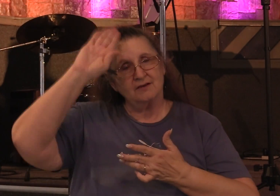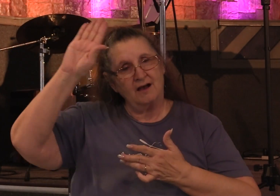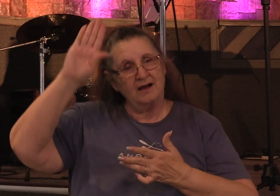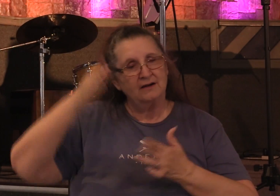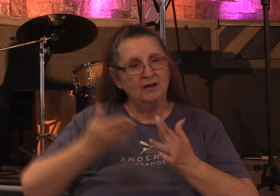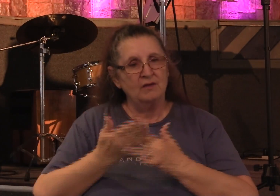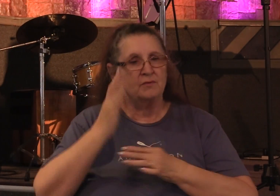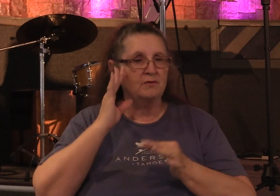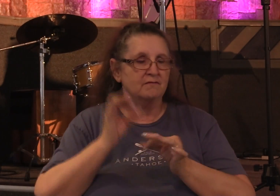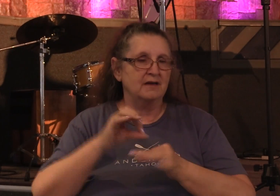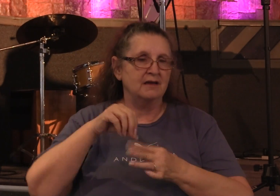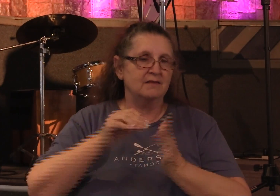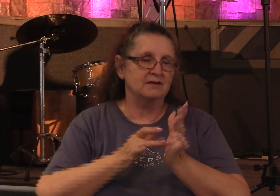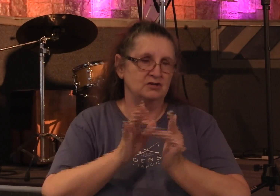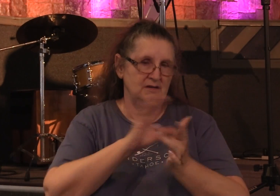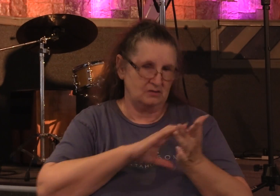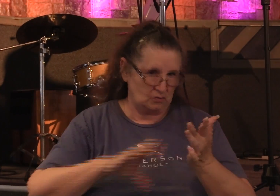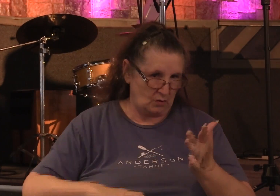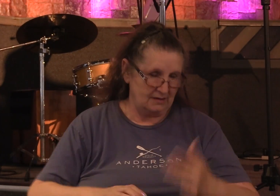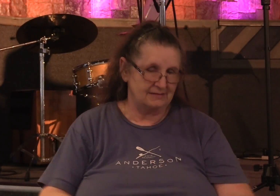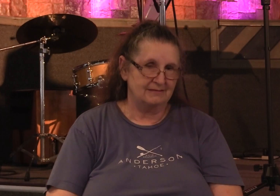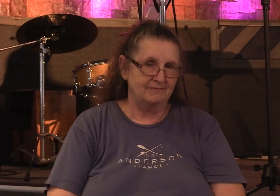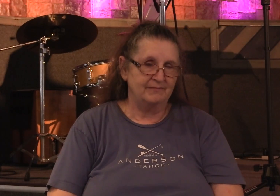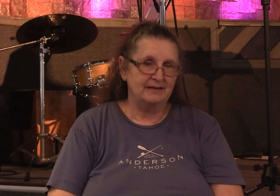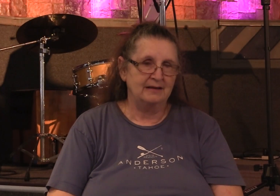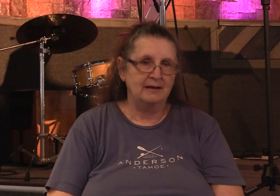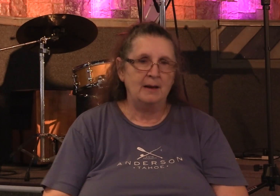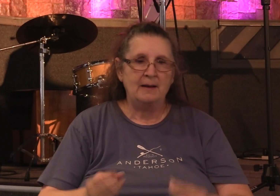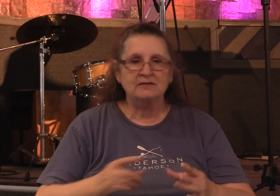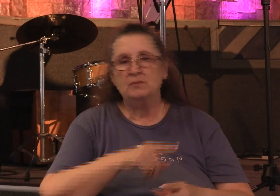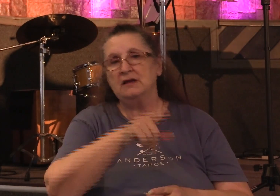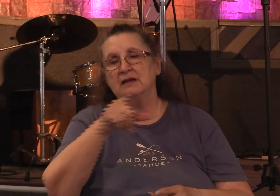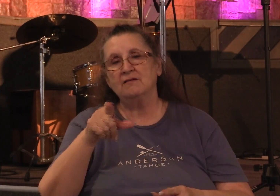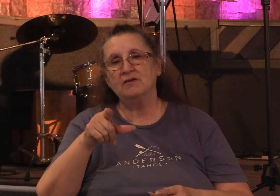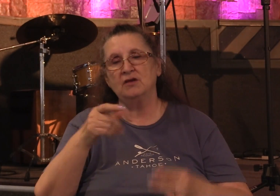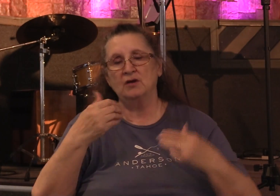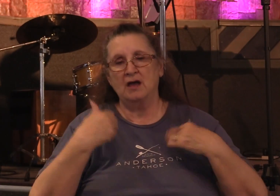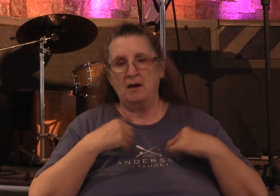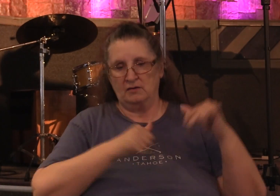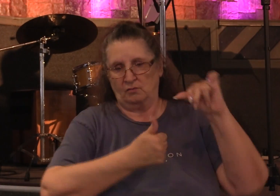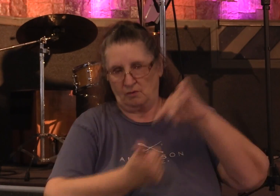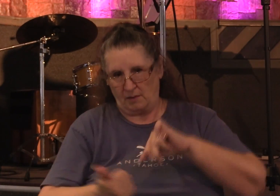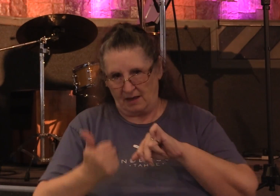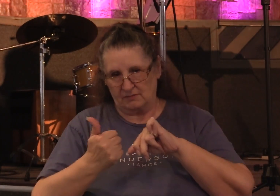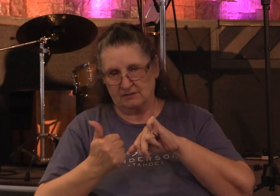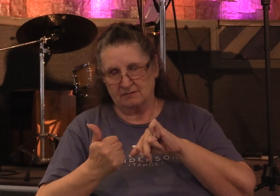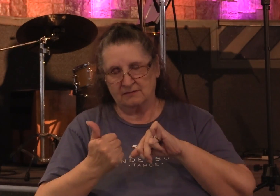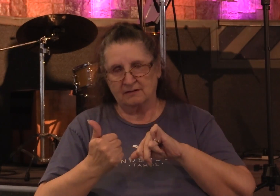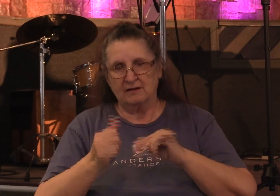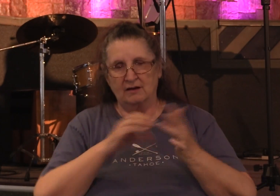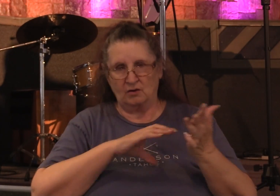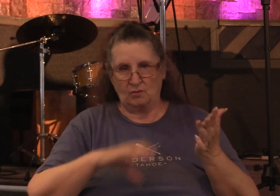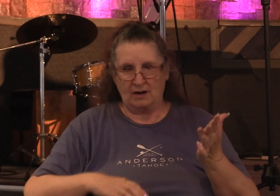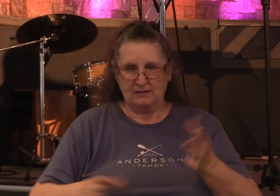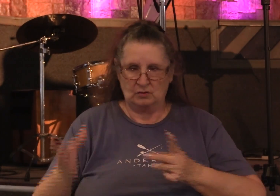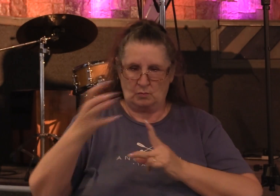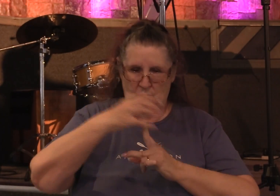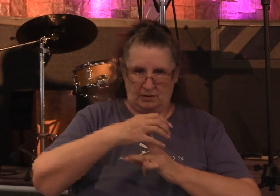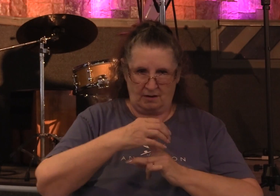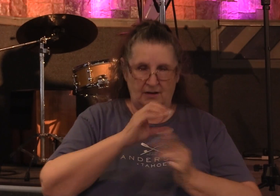in Christ Jesus. For as many of you as were baptized into Christ have put on Christ. There is